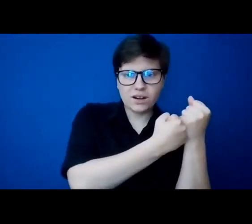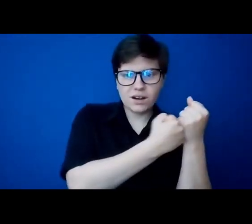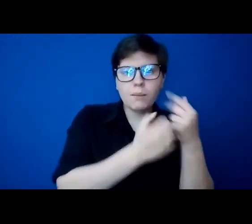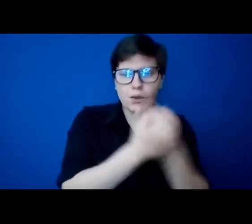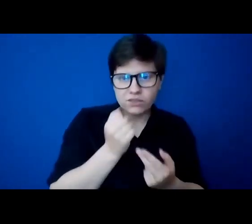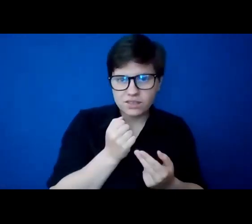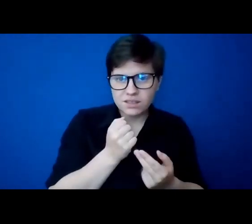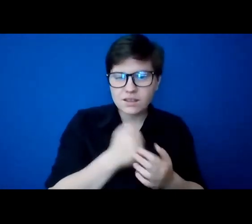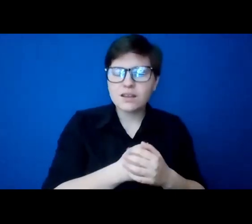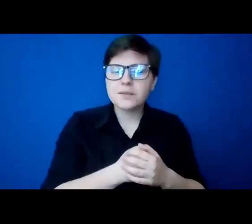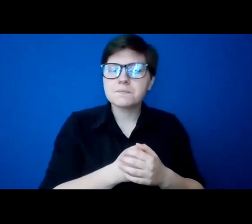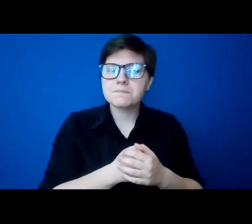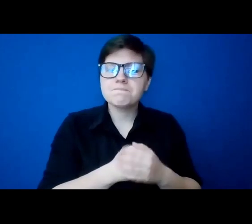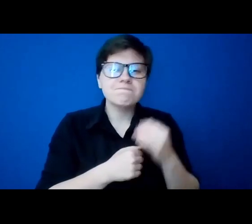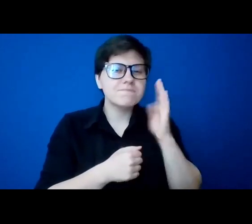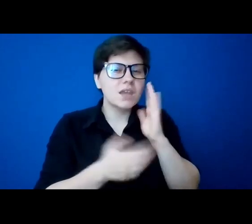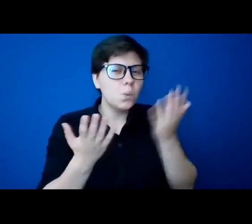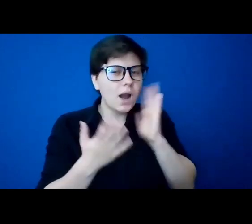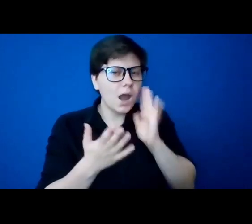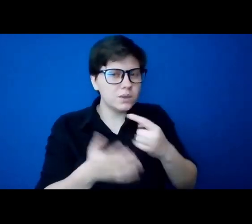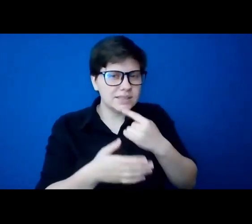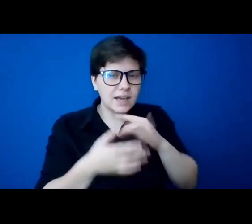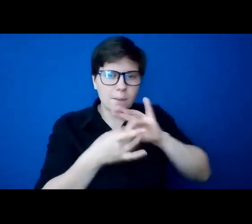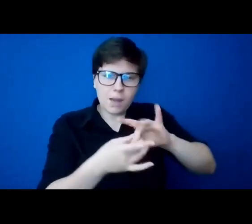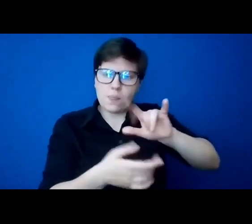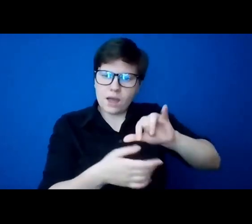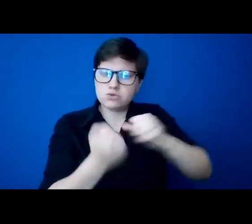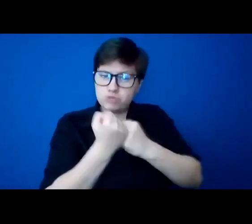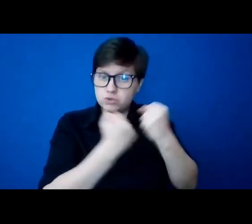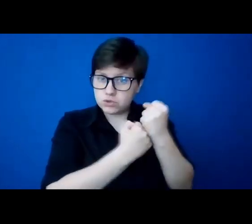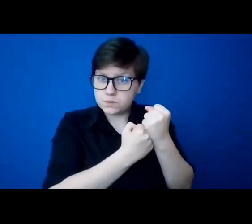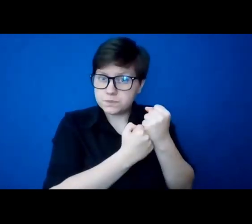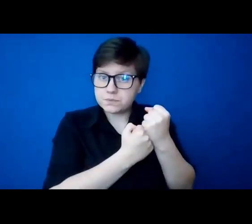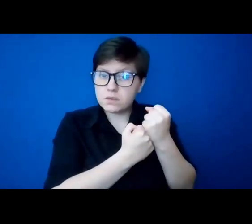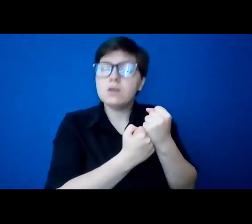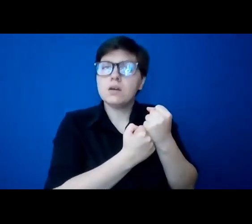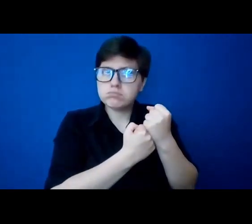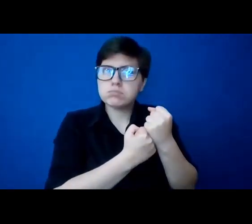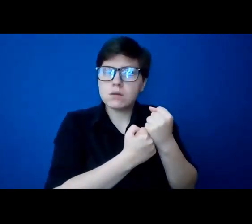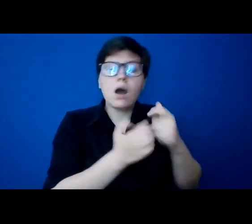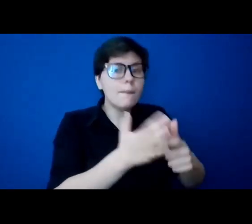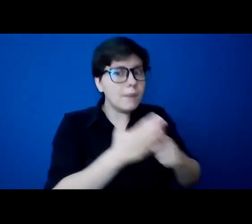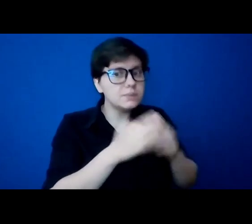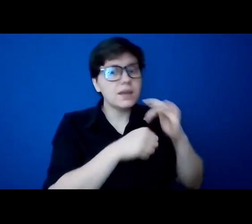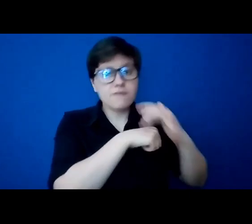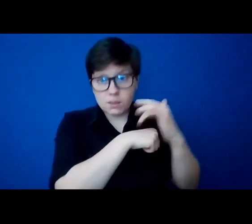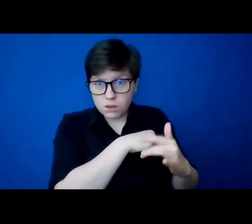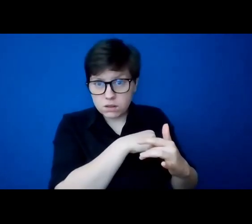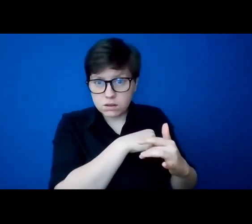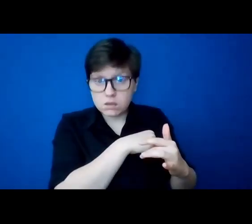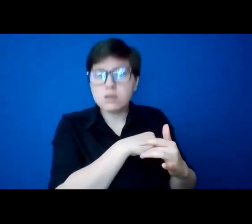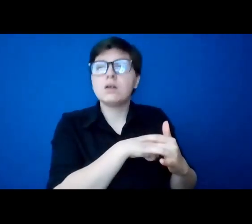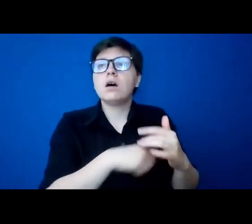The only thing I would say about these structures is, one, we need to make them available, and two,